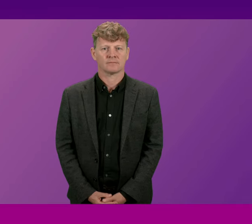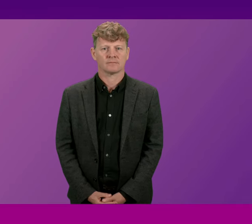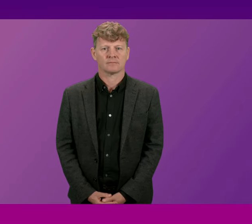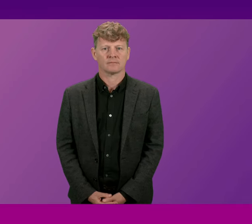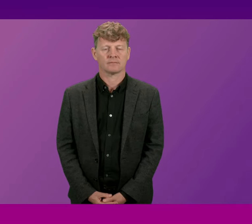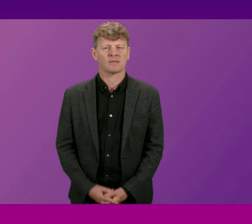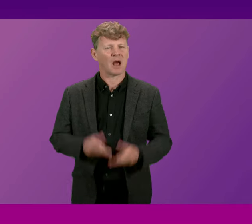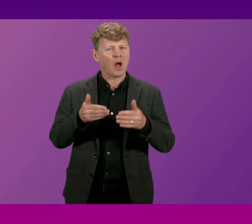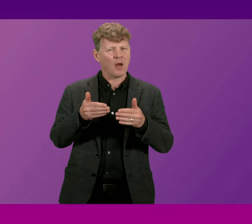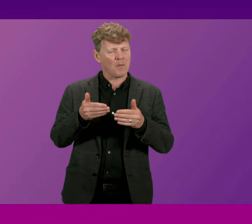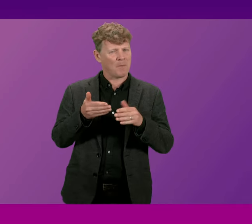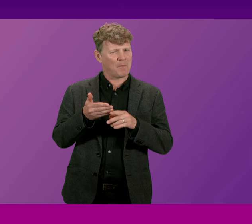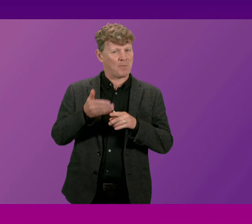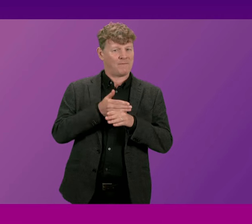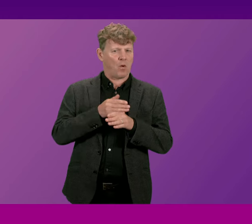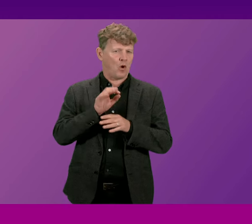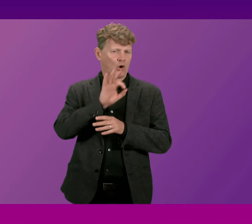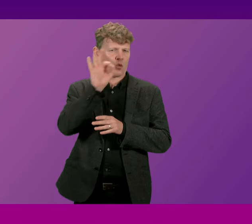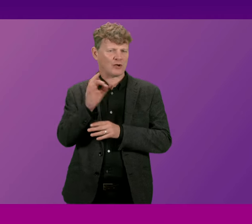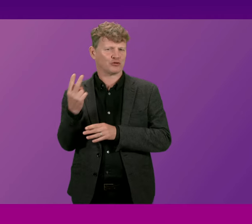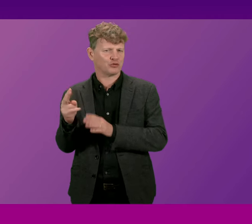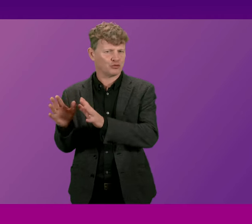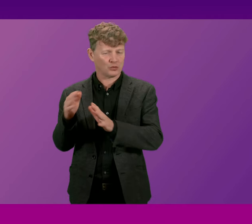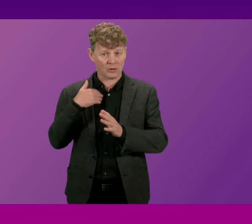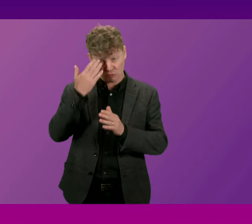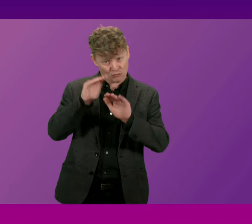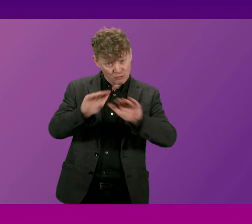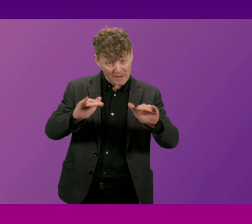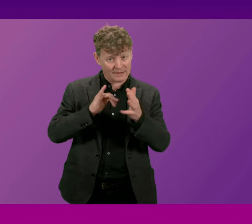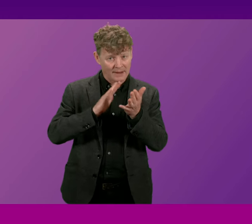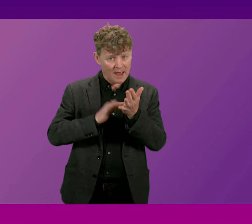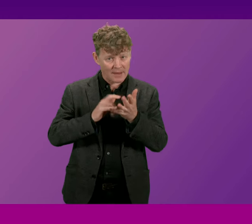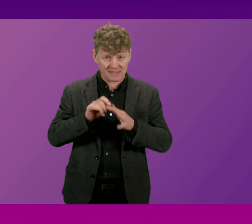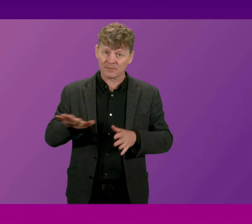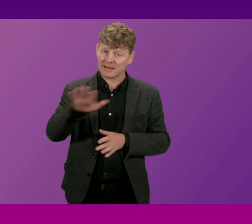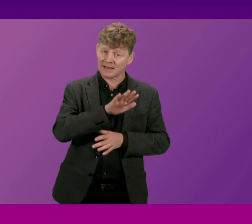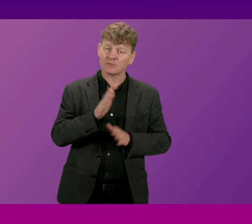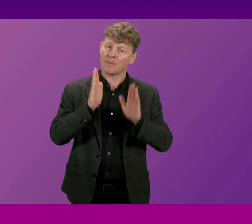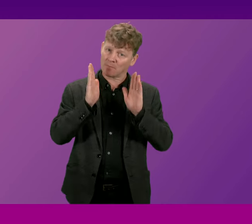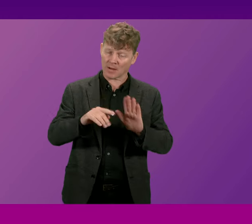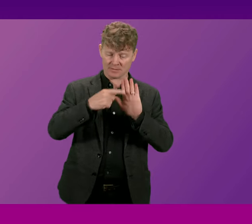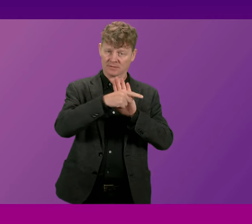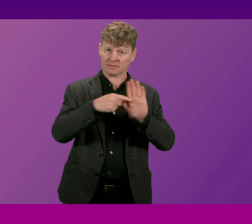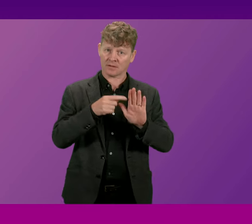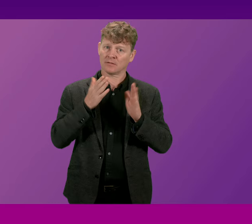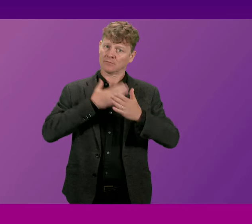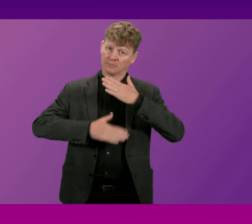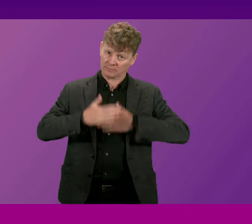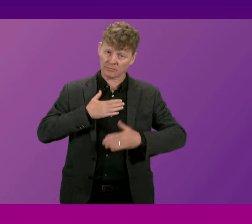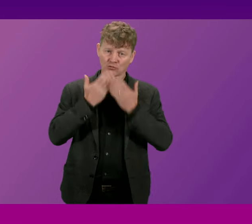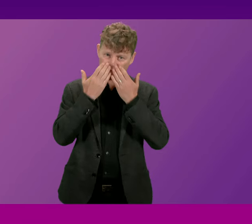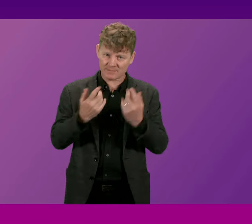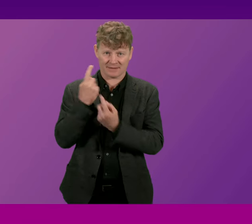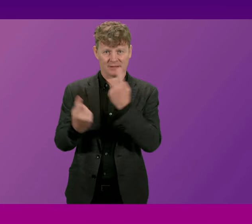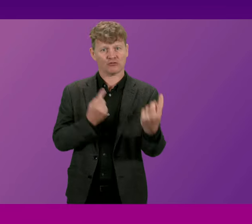Before we move to question two I will remind members of the requirement that they conduct themselves in a courteous and respectful manner